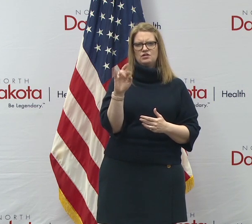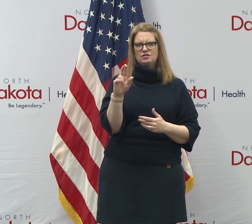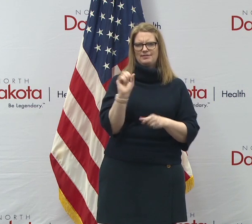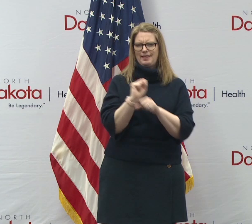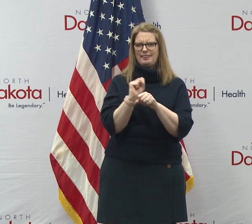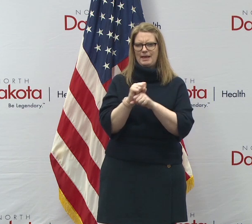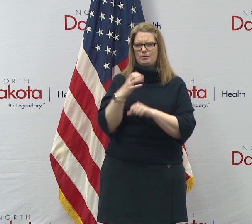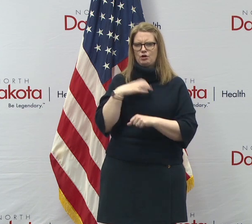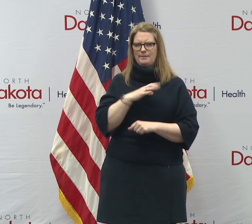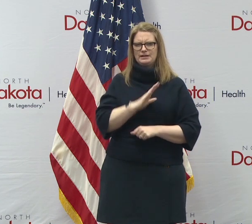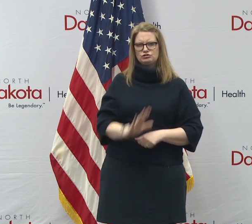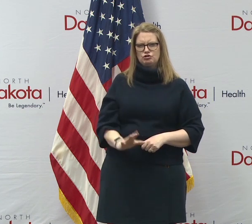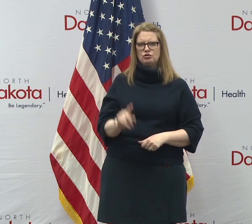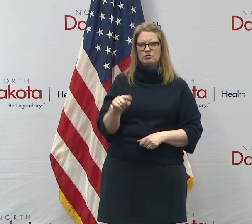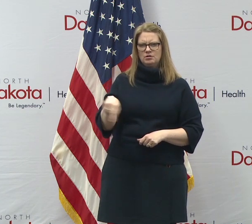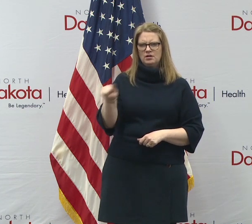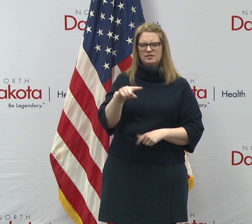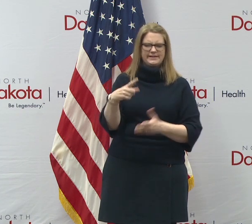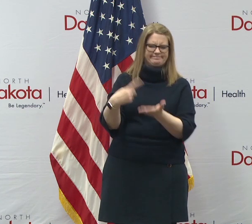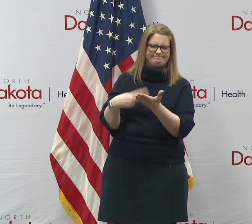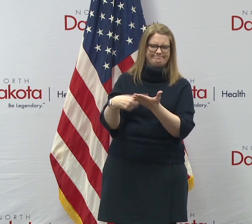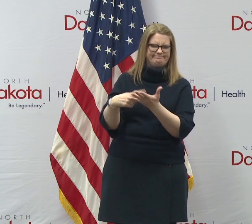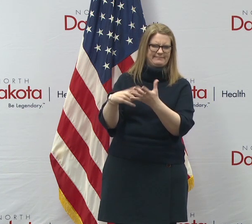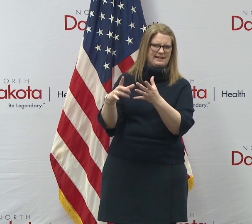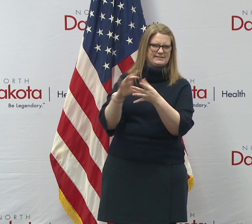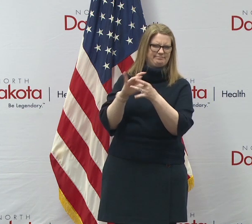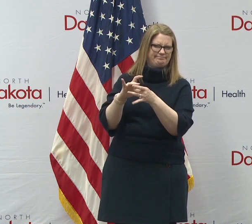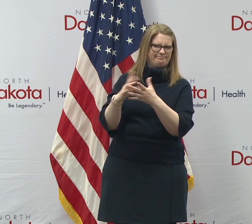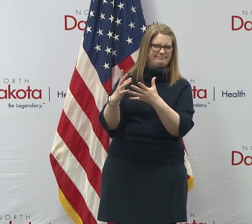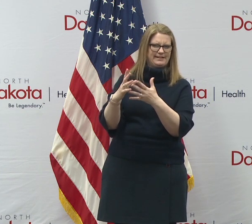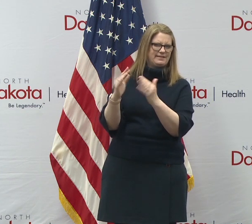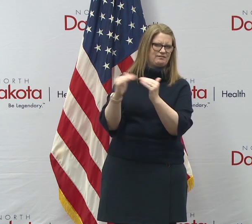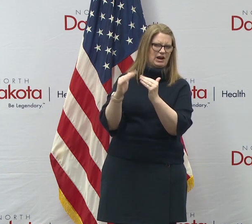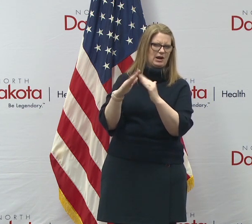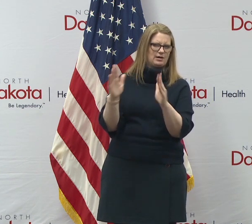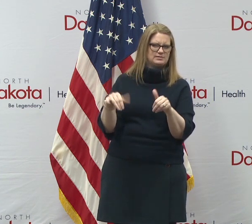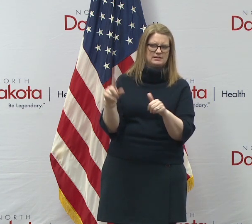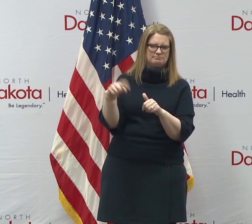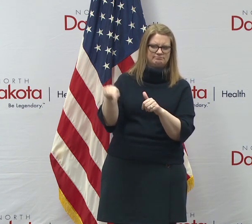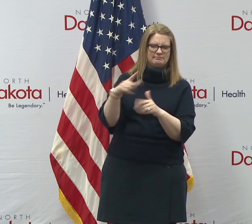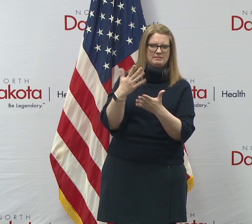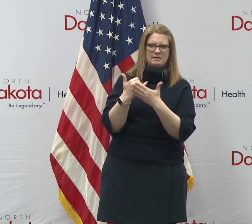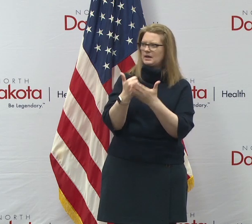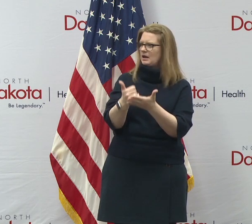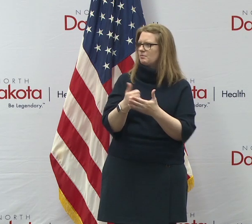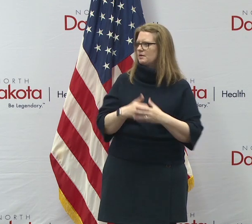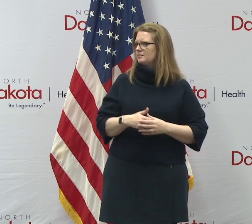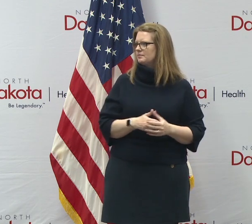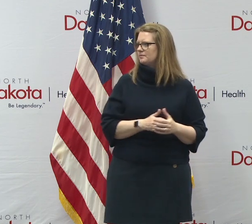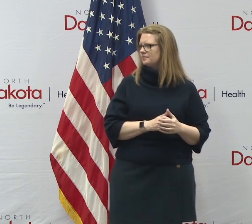uh, because they deal with all the fair housing and housing issues and they, they might be in a great position to be able to help them.